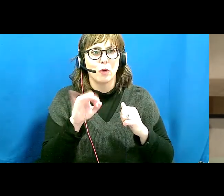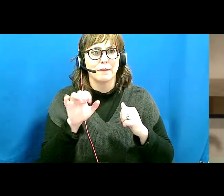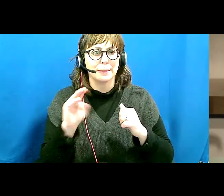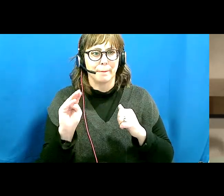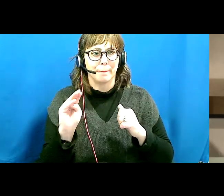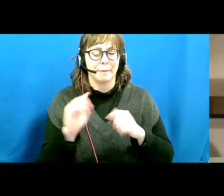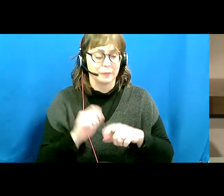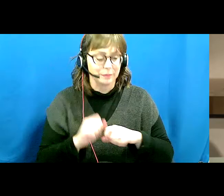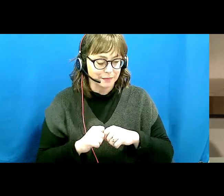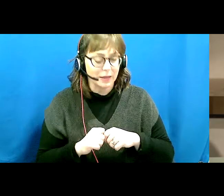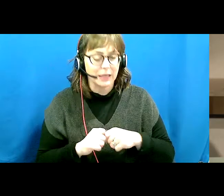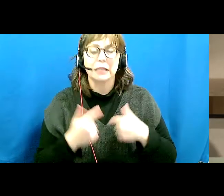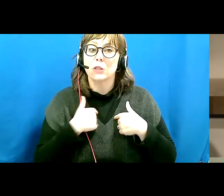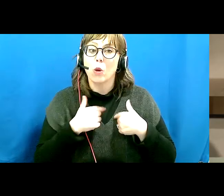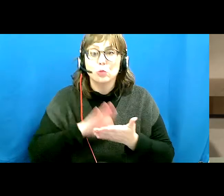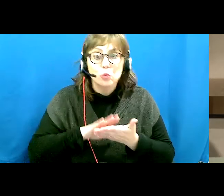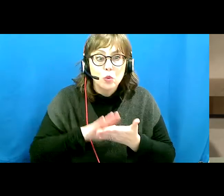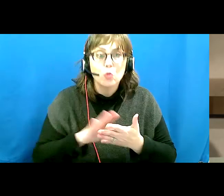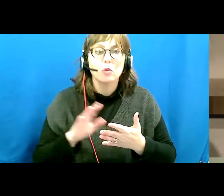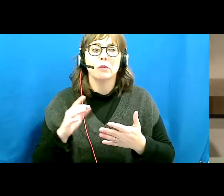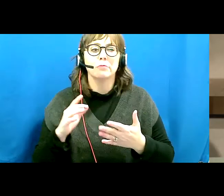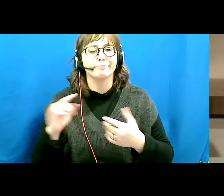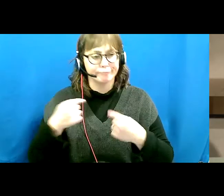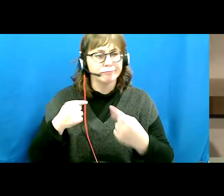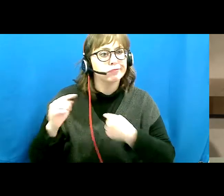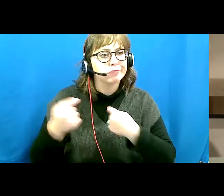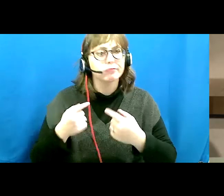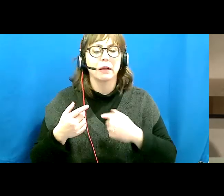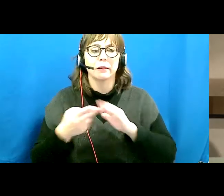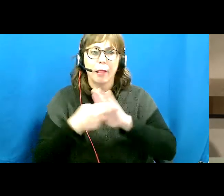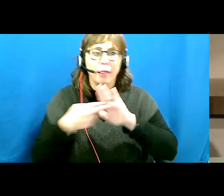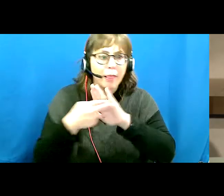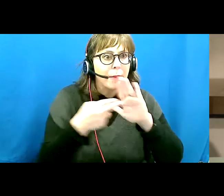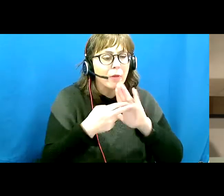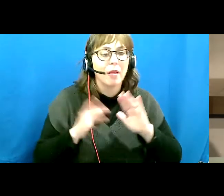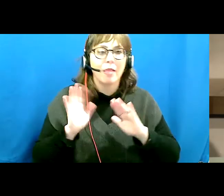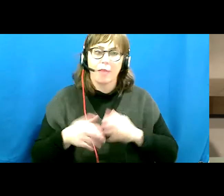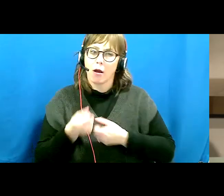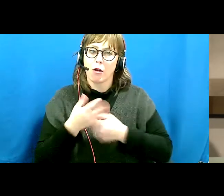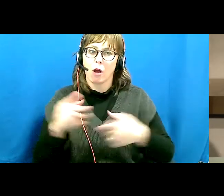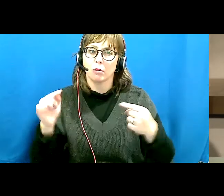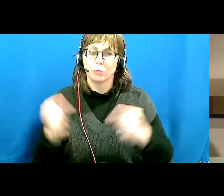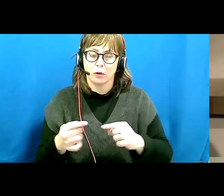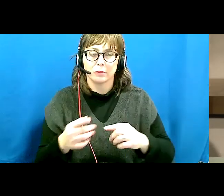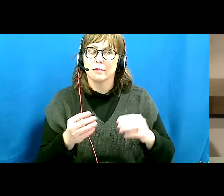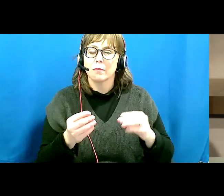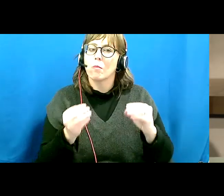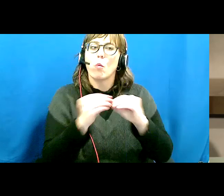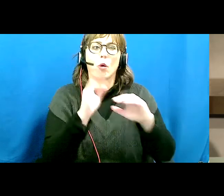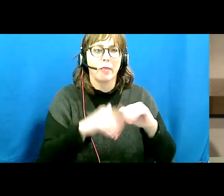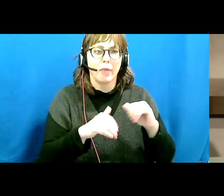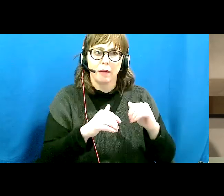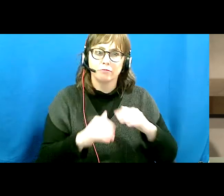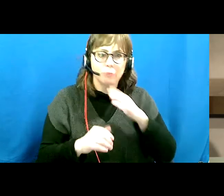you're younger and in school name-calling and classifications are more hurtful than when you are older. The hurtfulness of those